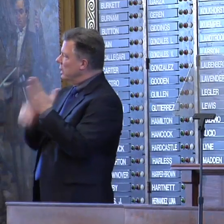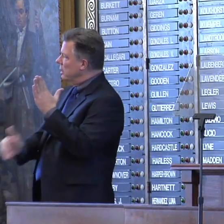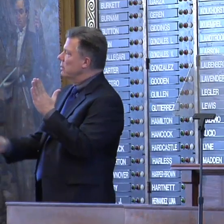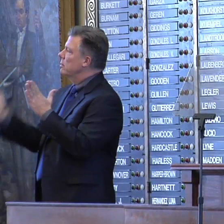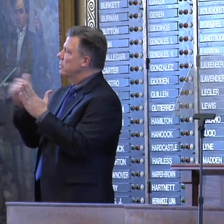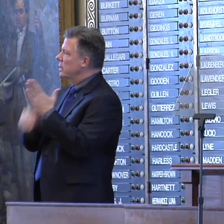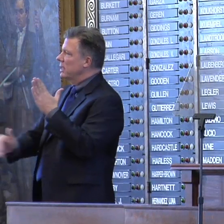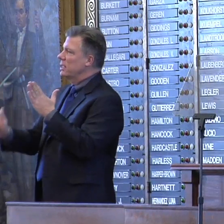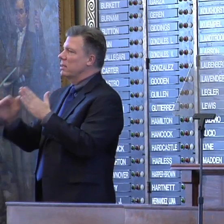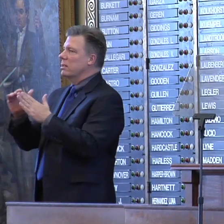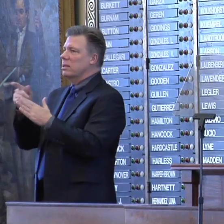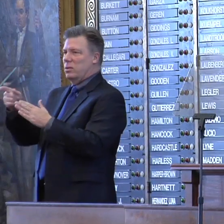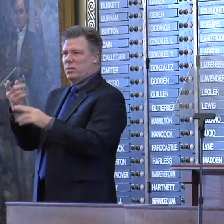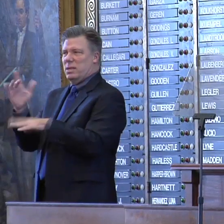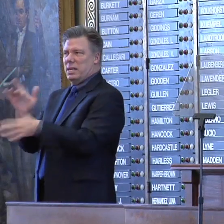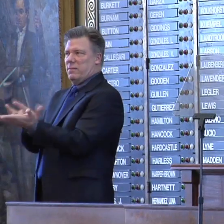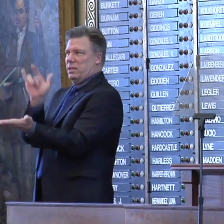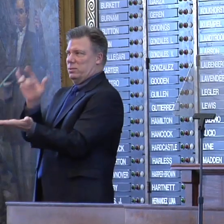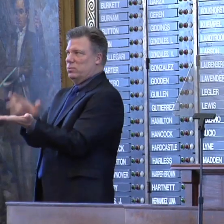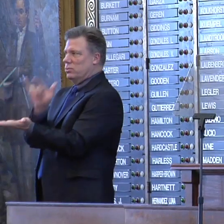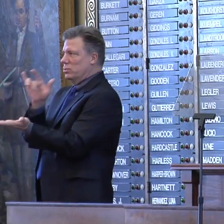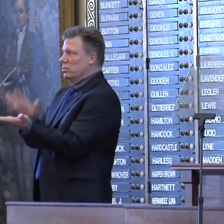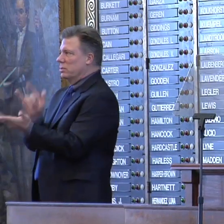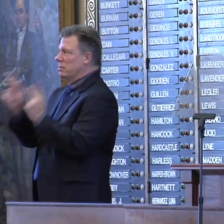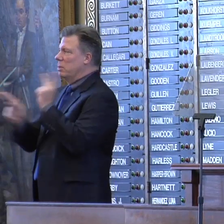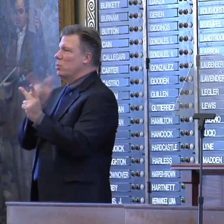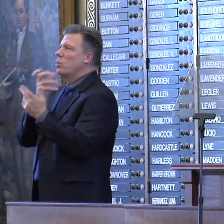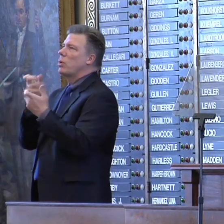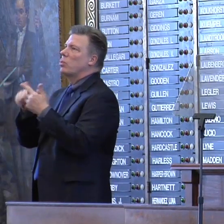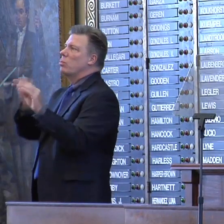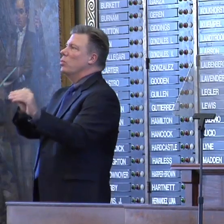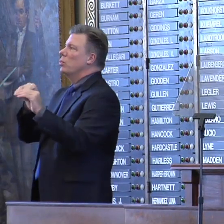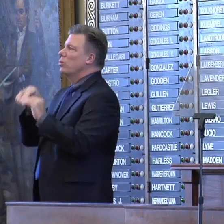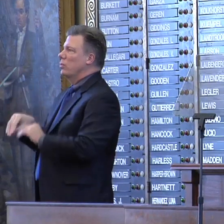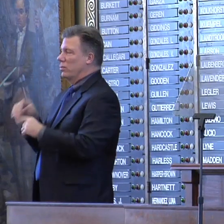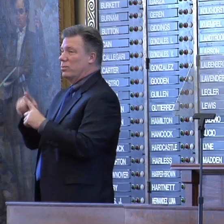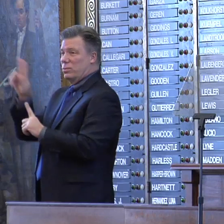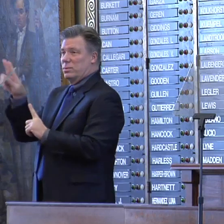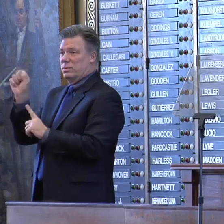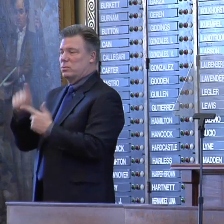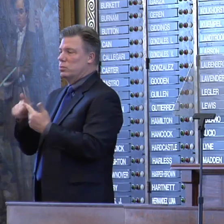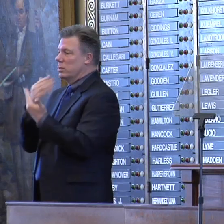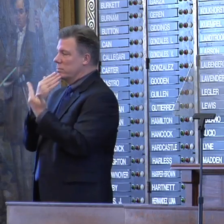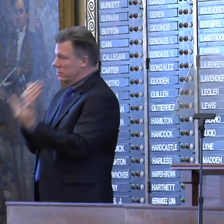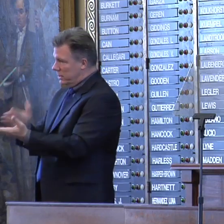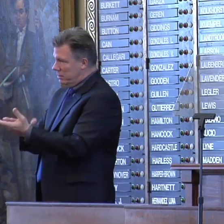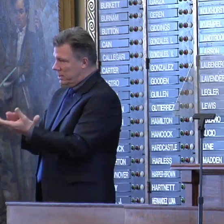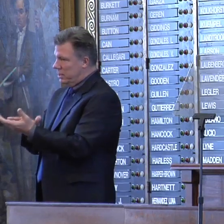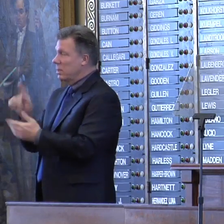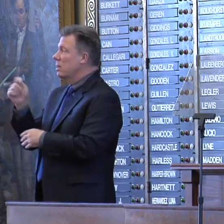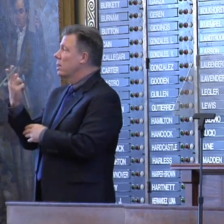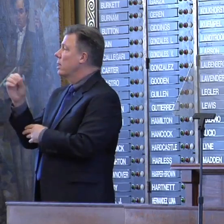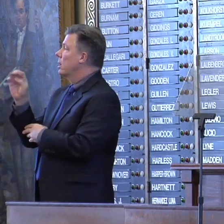those seeking a better life in our state. I want to commend Representative Sinfronia Thompson and